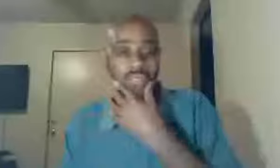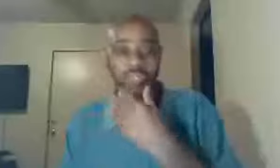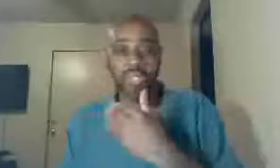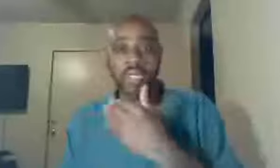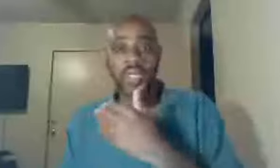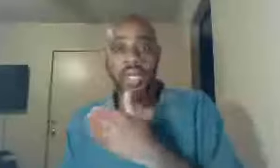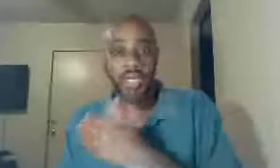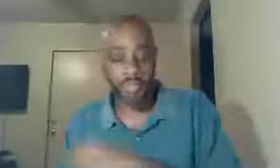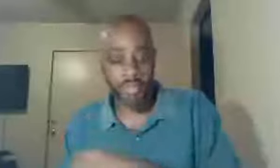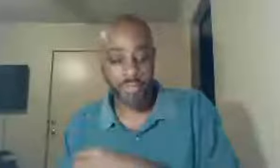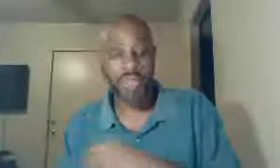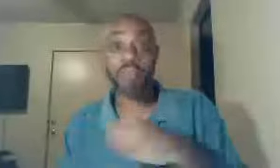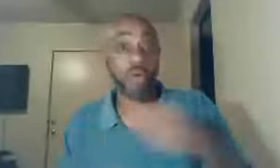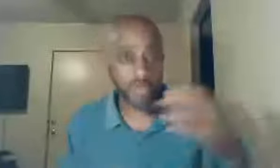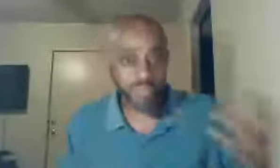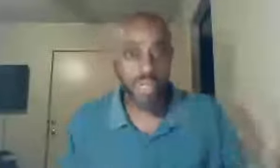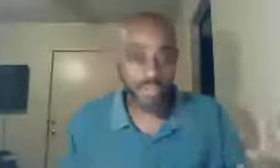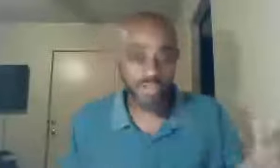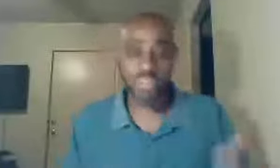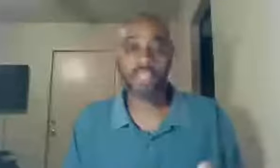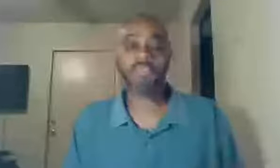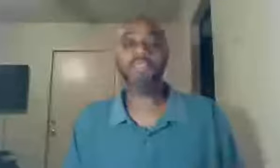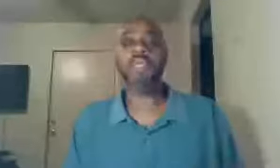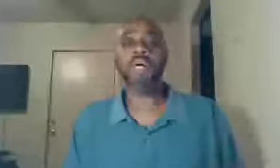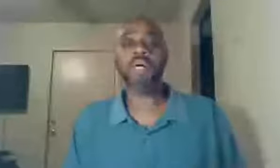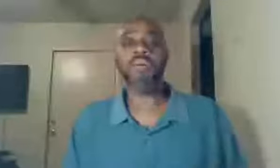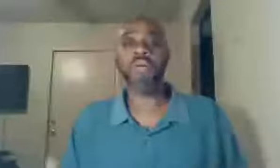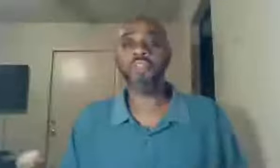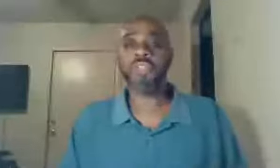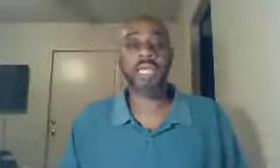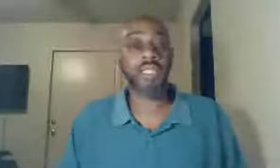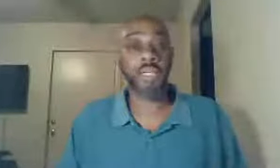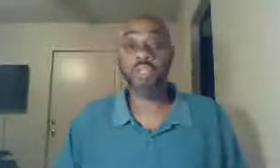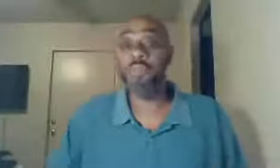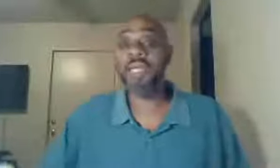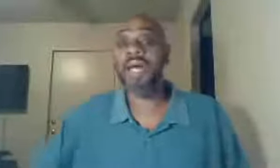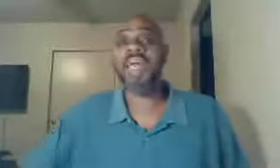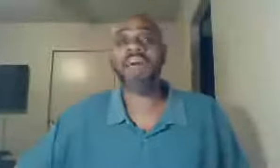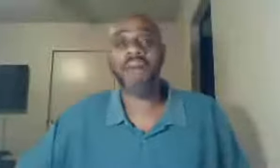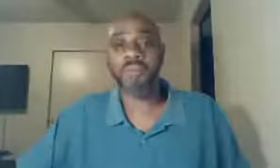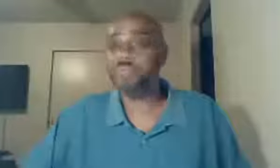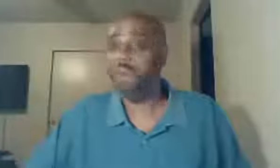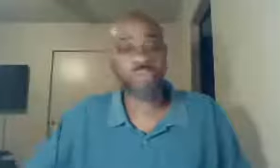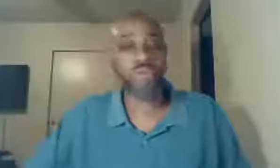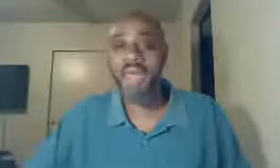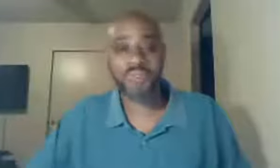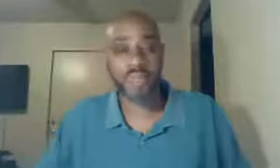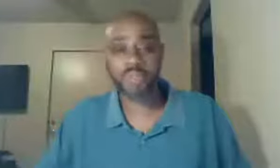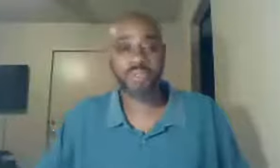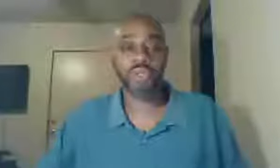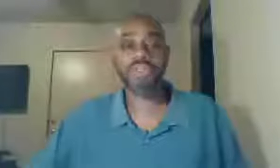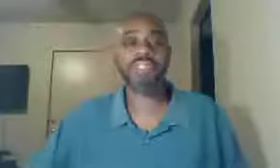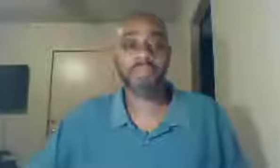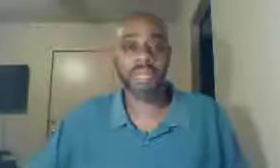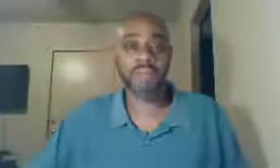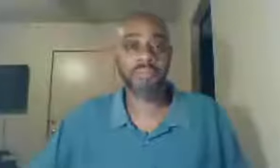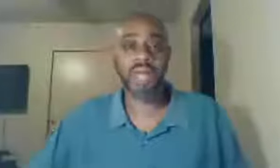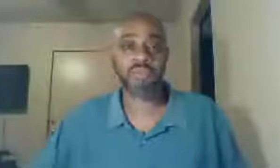ministry, Brother Bubba, or Francis Neal, went on to say, look, you may not have, most won't have the opportunity, to go to seminary, and Bible